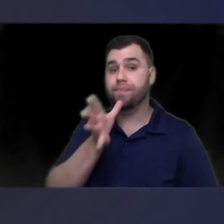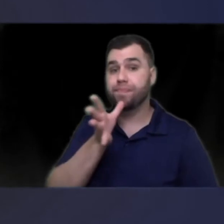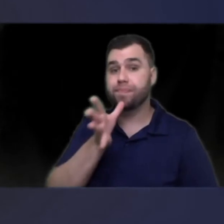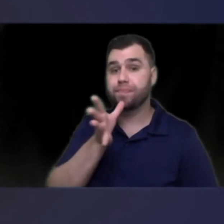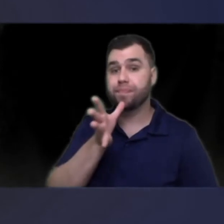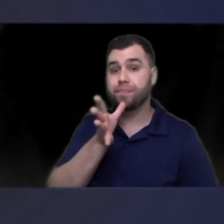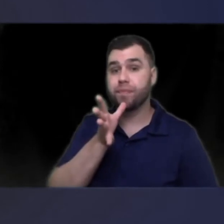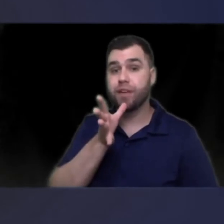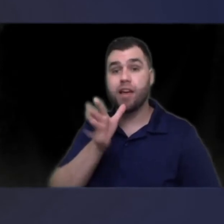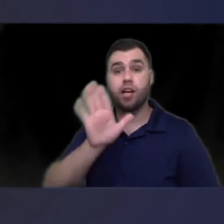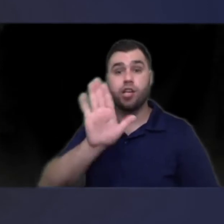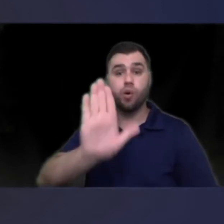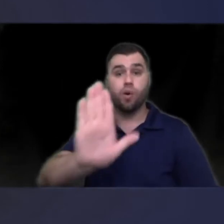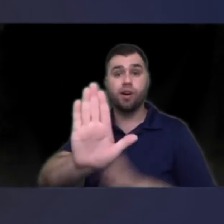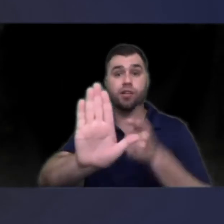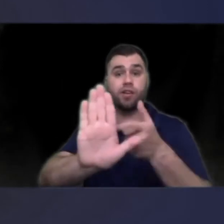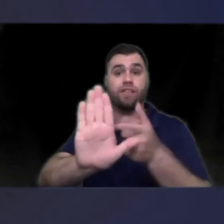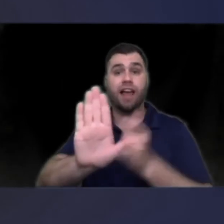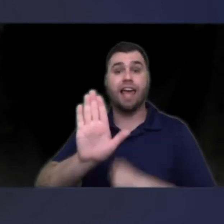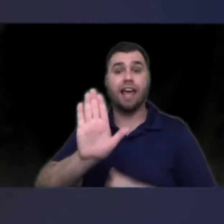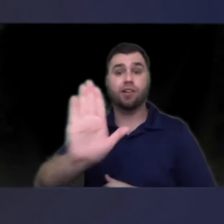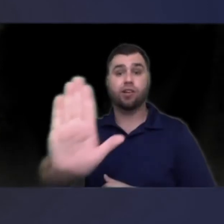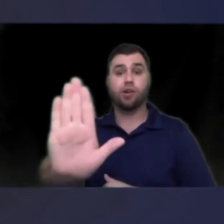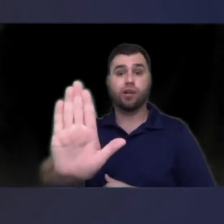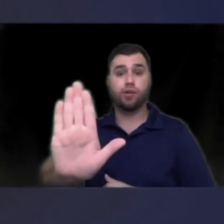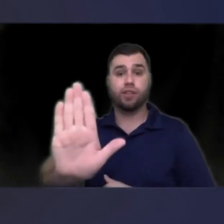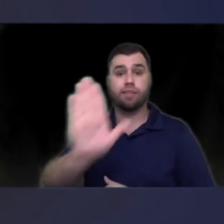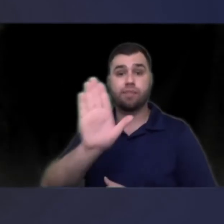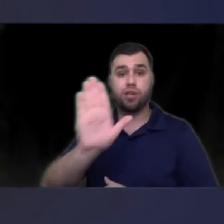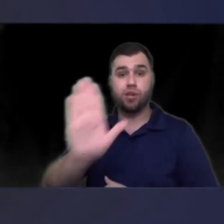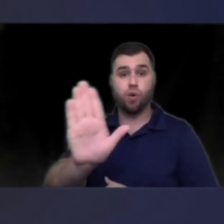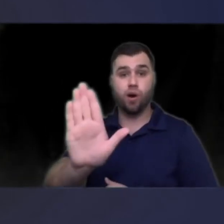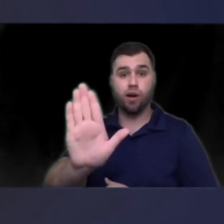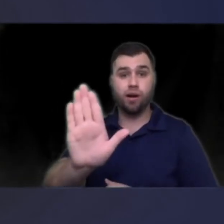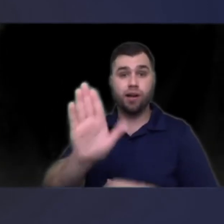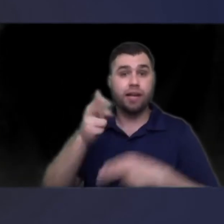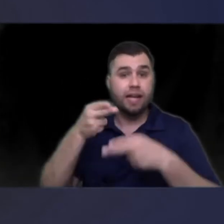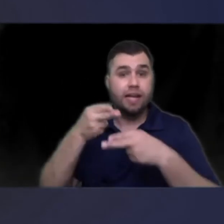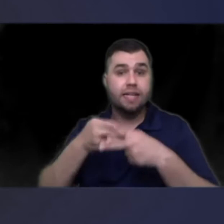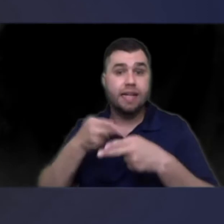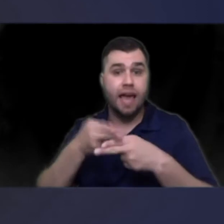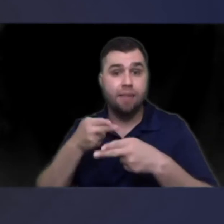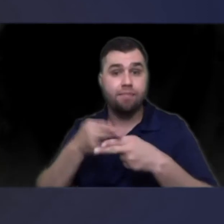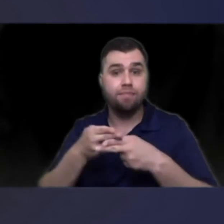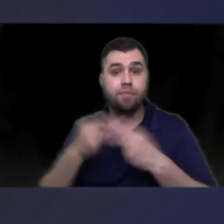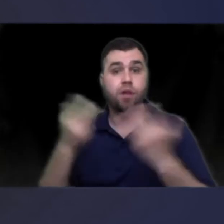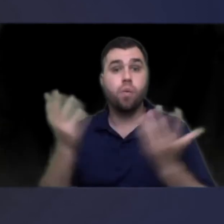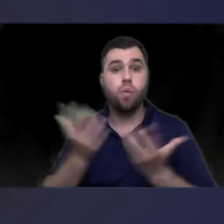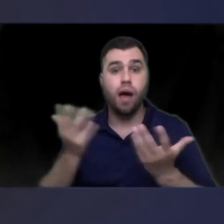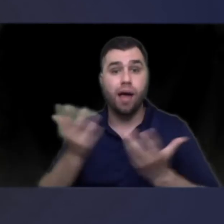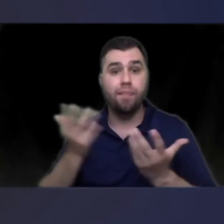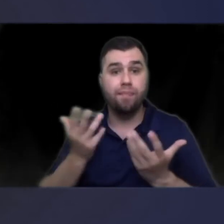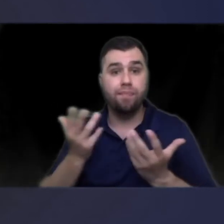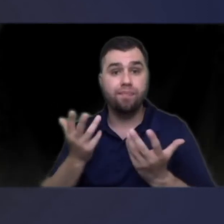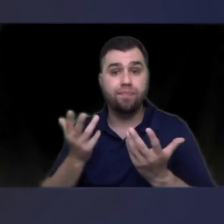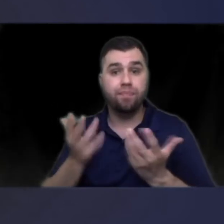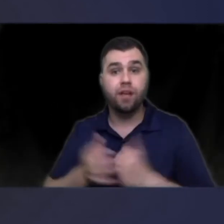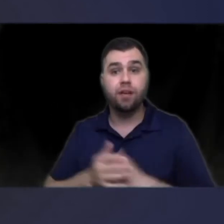your so a fly hand going towards them your name what